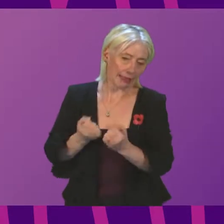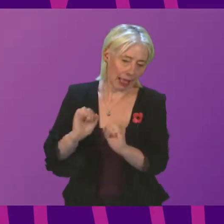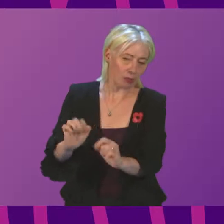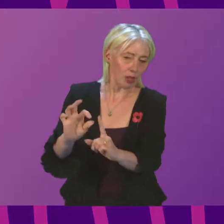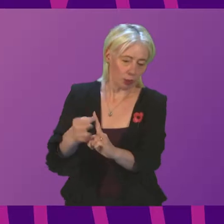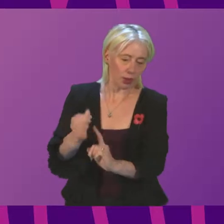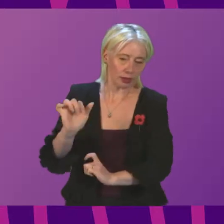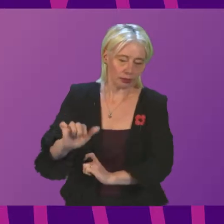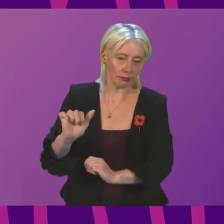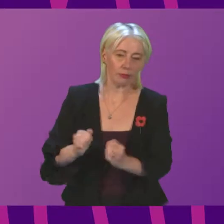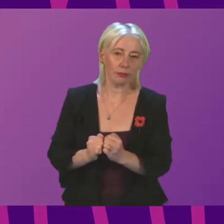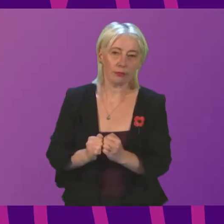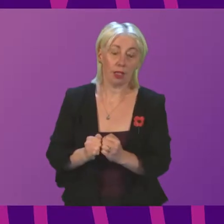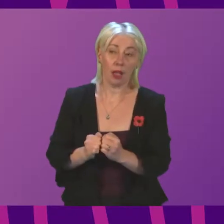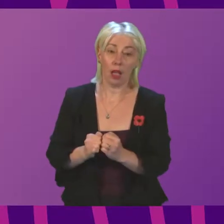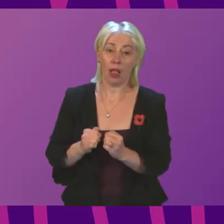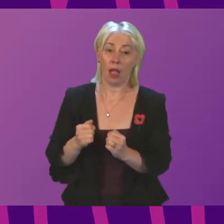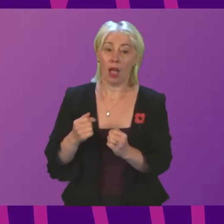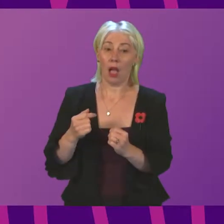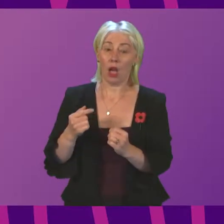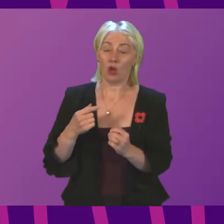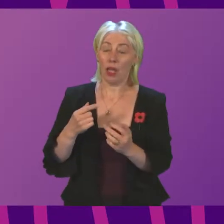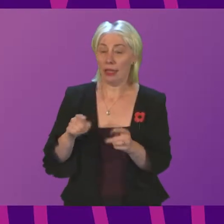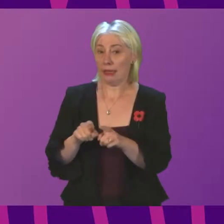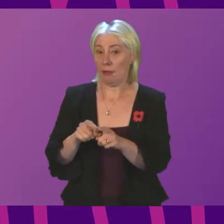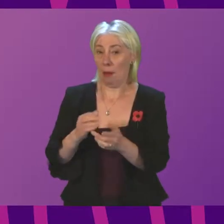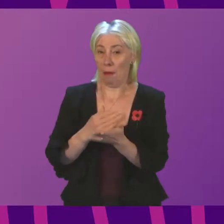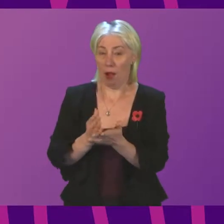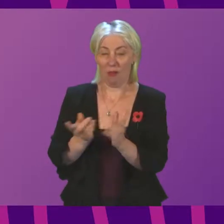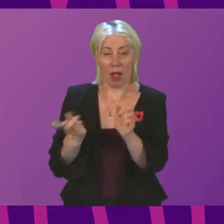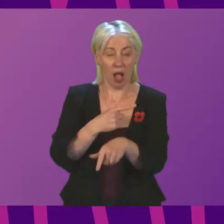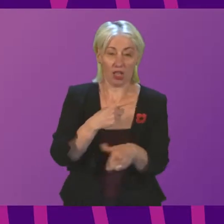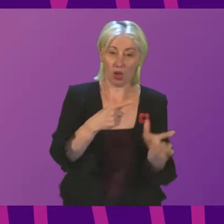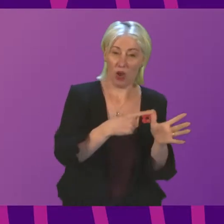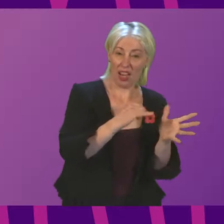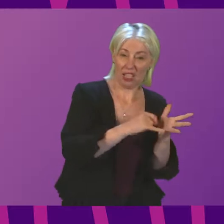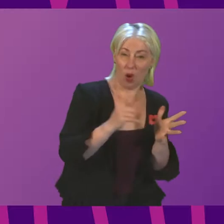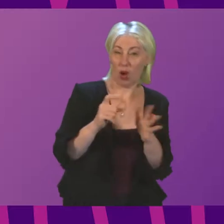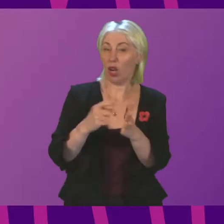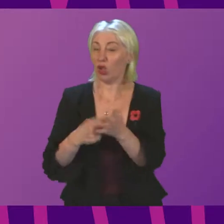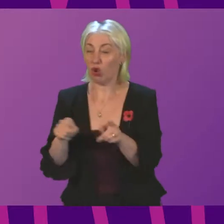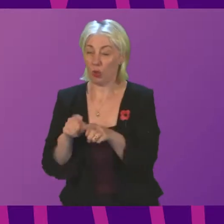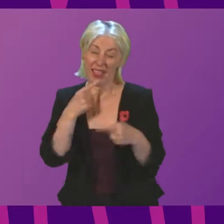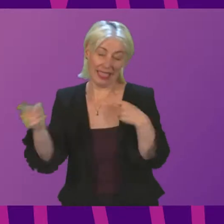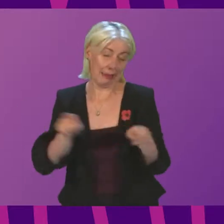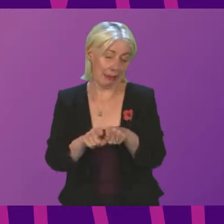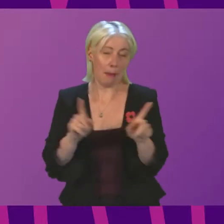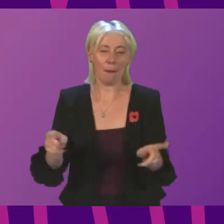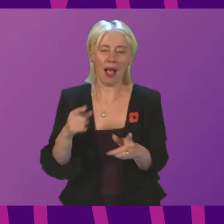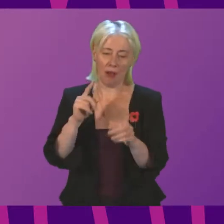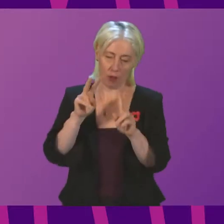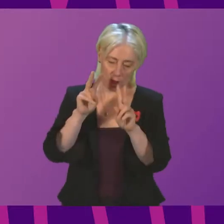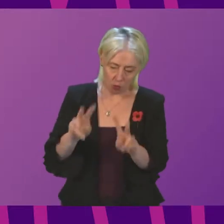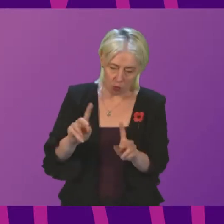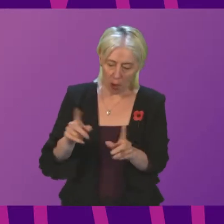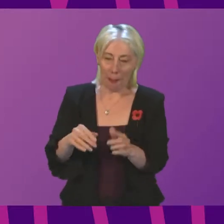makes. It has formed part of my answers to both Atanasawa and Douglas Ross that if we can address and build the